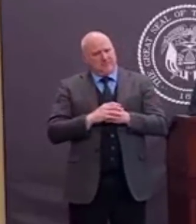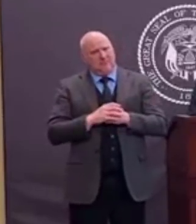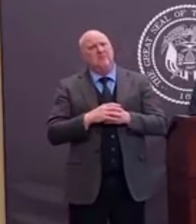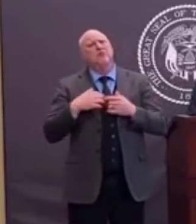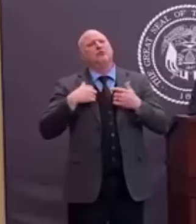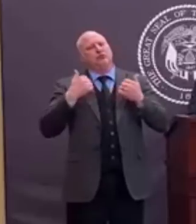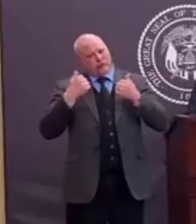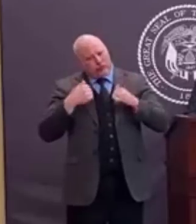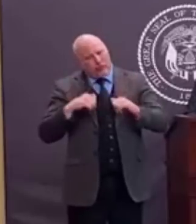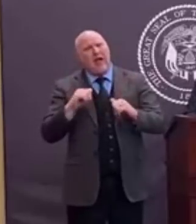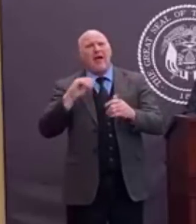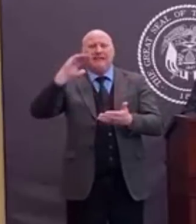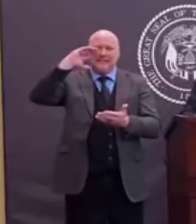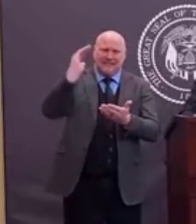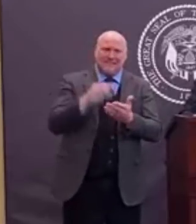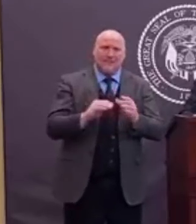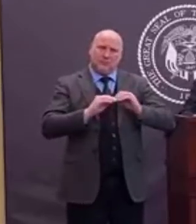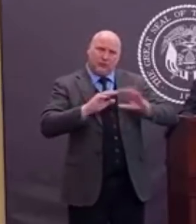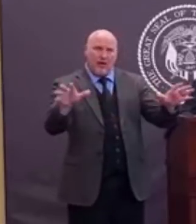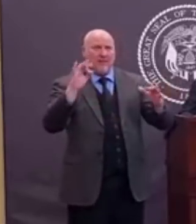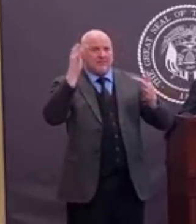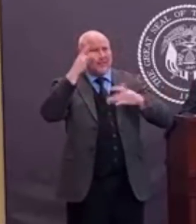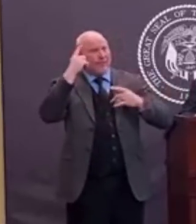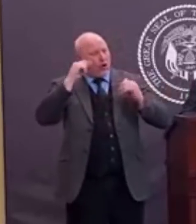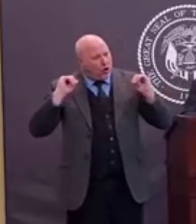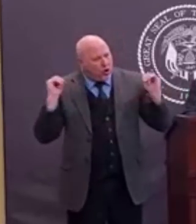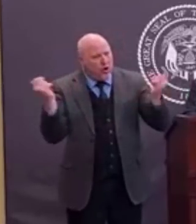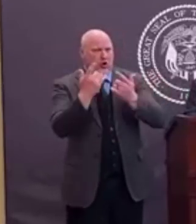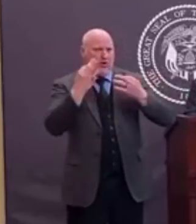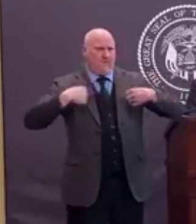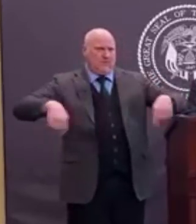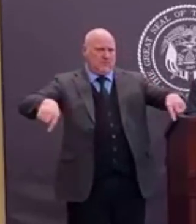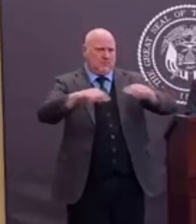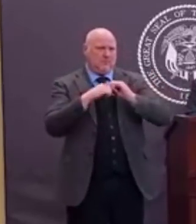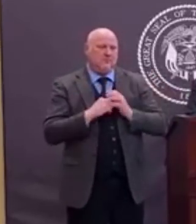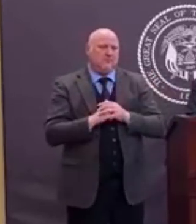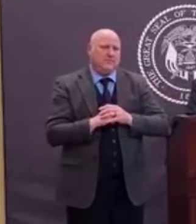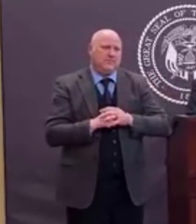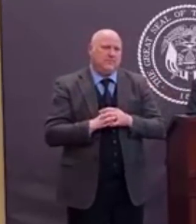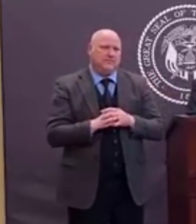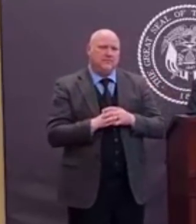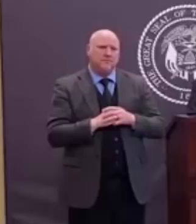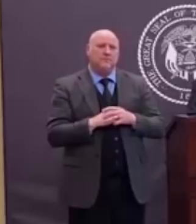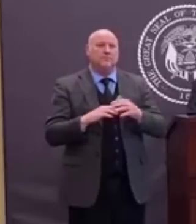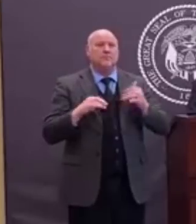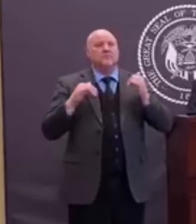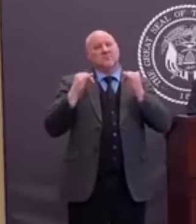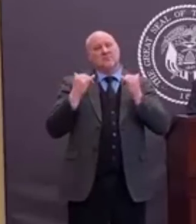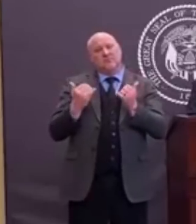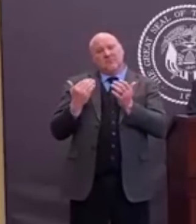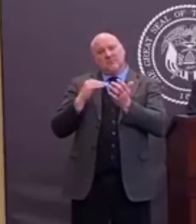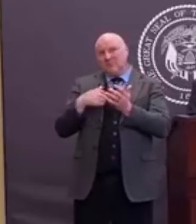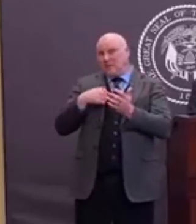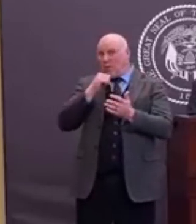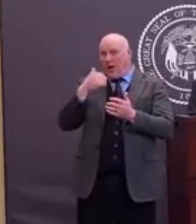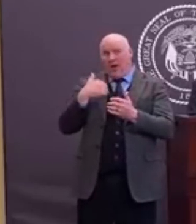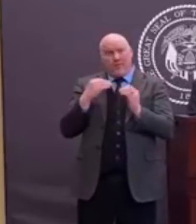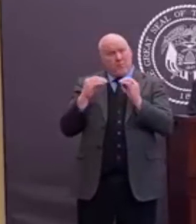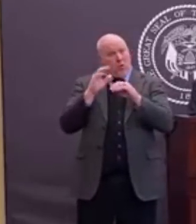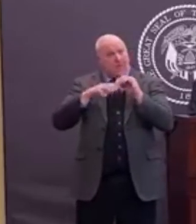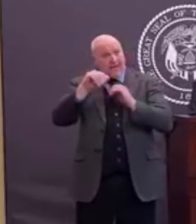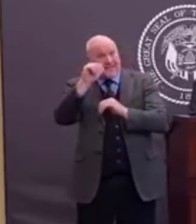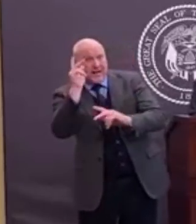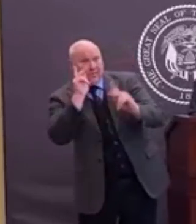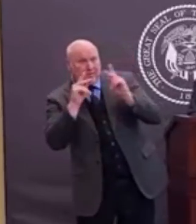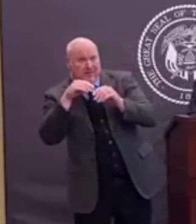There's opportunities to make sure that we, at corporate headquarters, we don't have groupings of 10 people. If we have 10 or